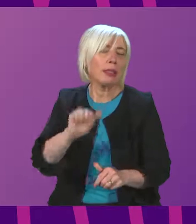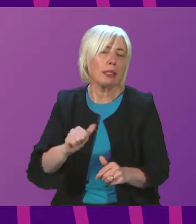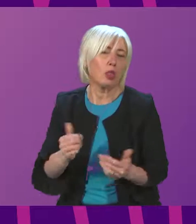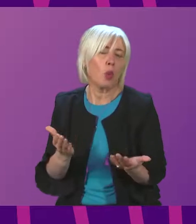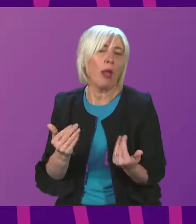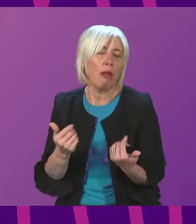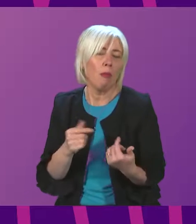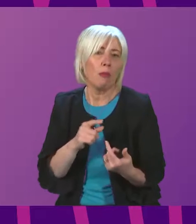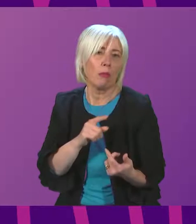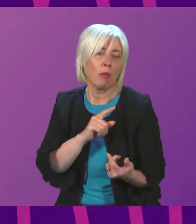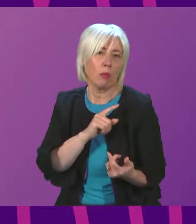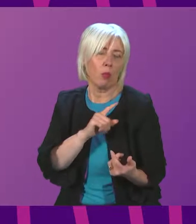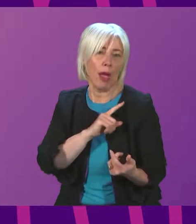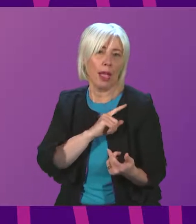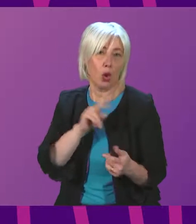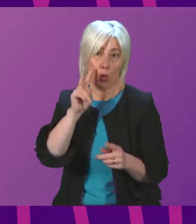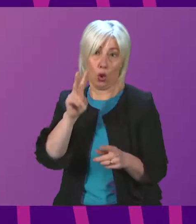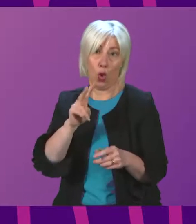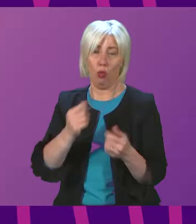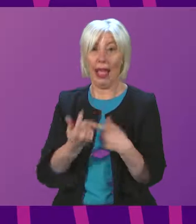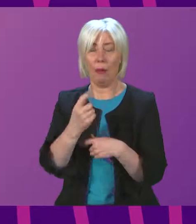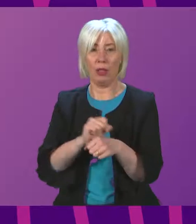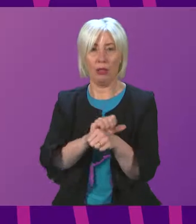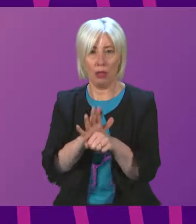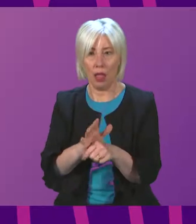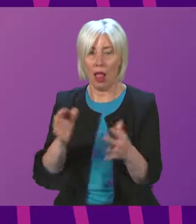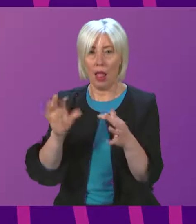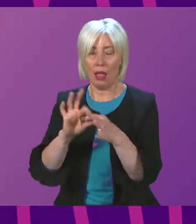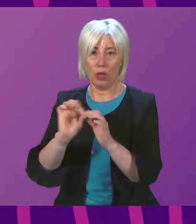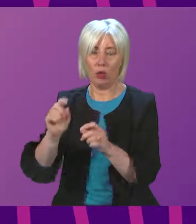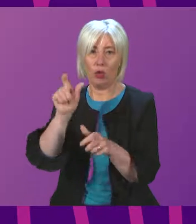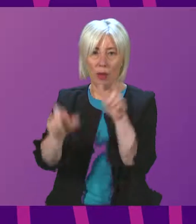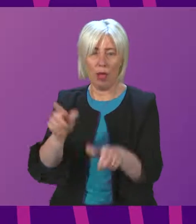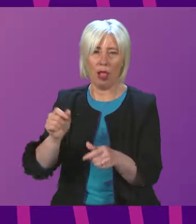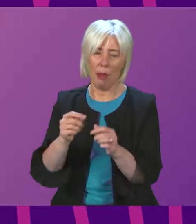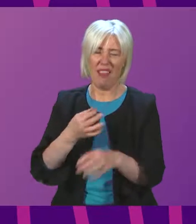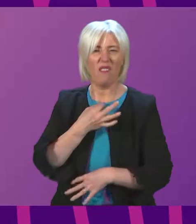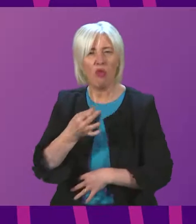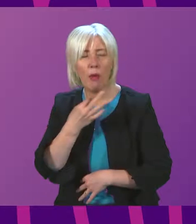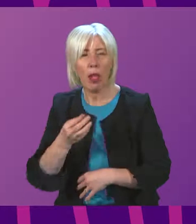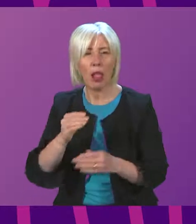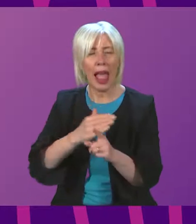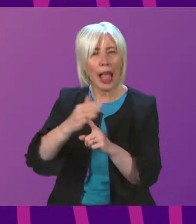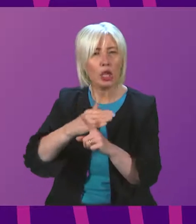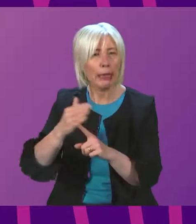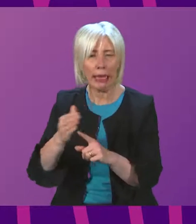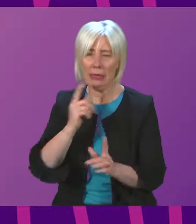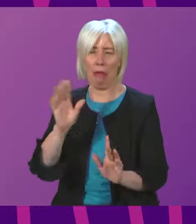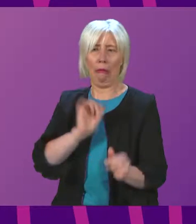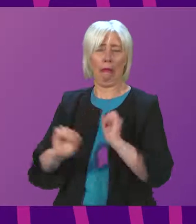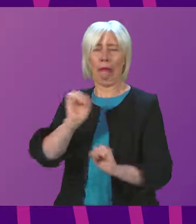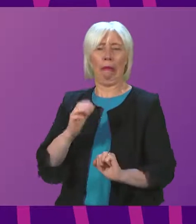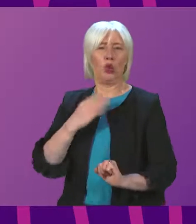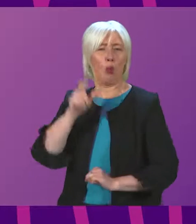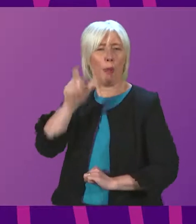given the fact that we saw the outcome of COVID-19 on homeowners, especially elderly and vulnerable homeowners not wanting workmen coming into their